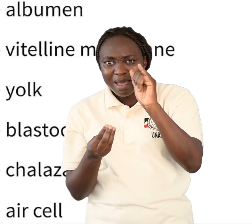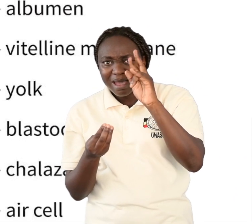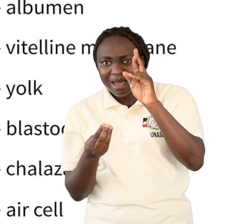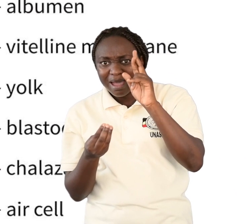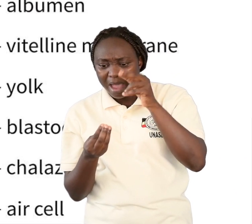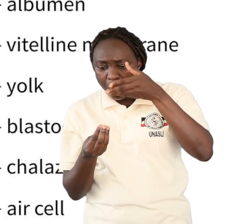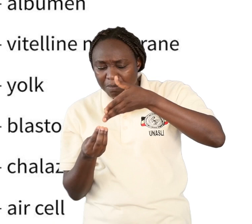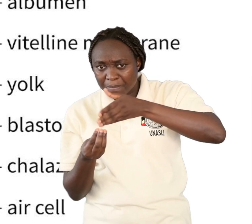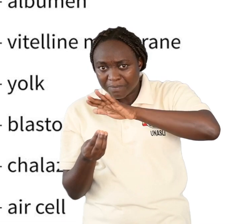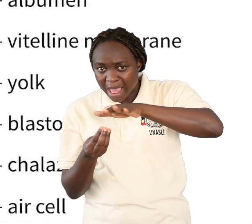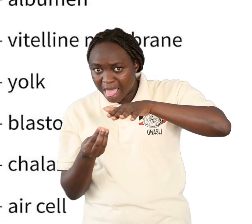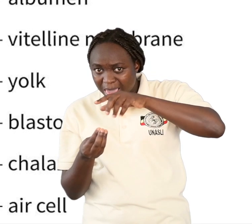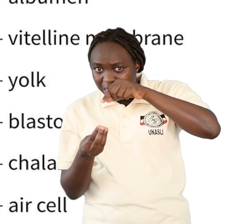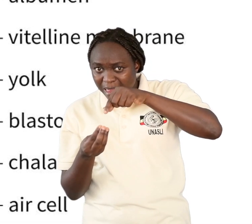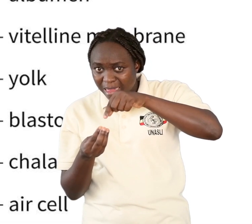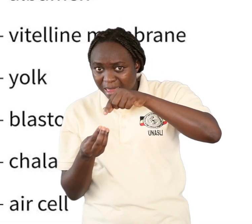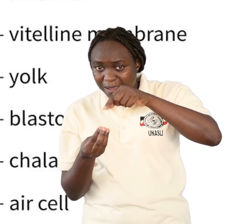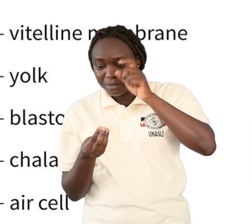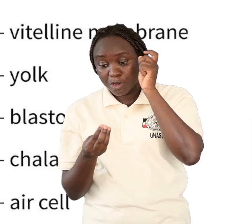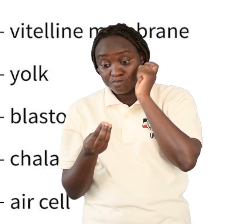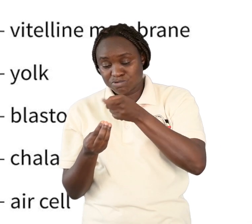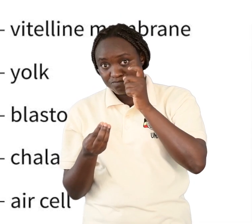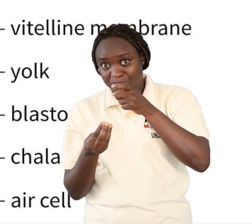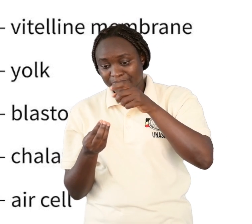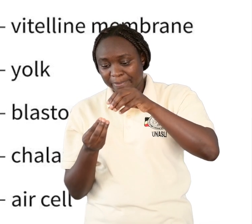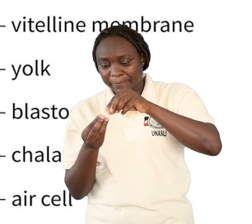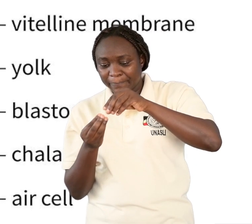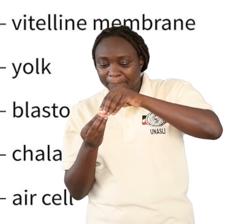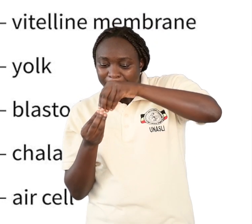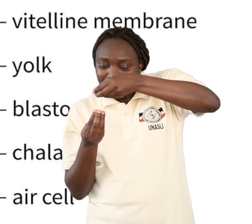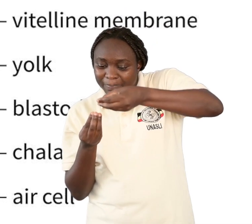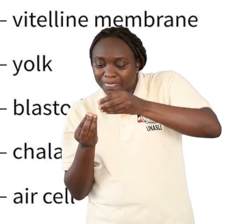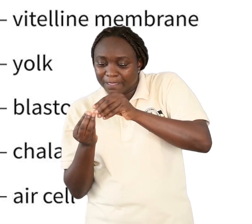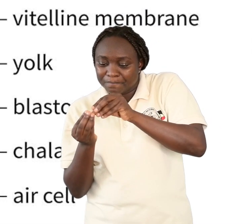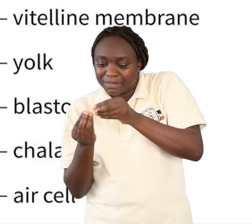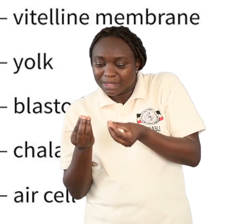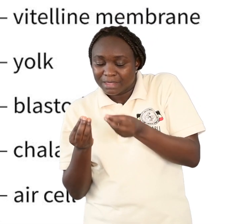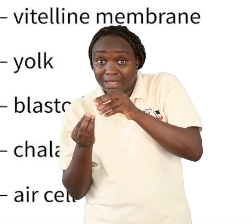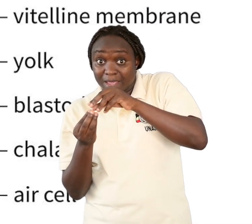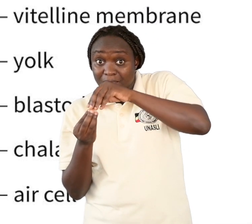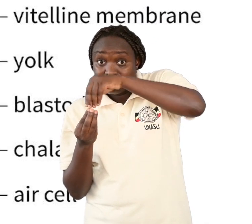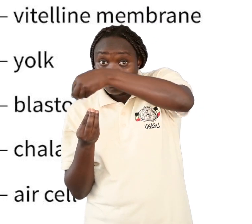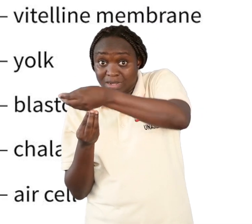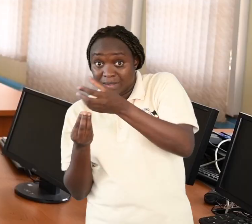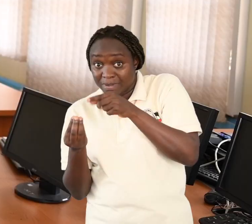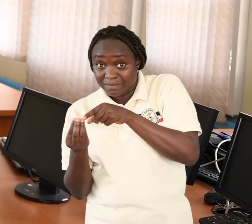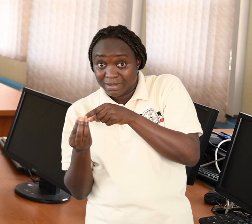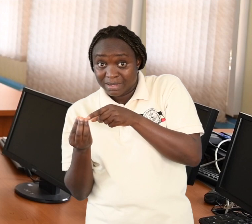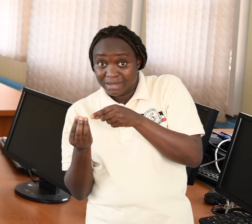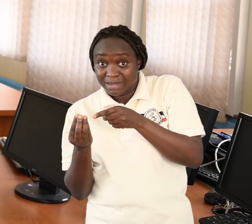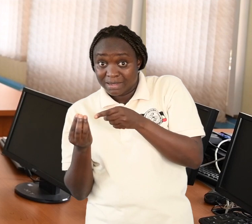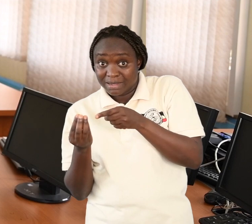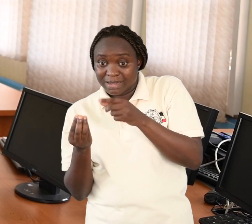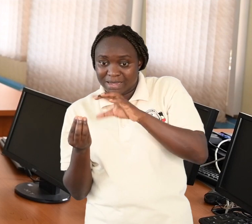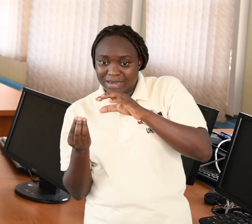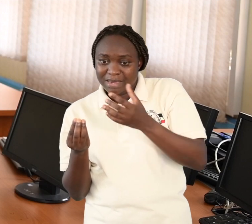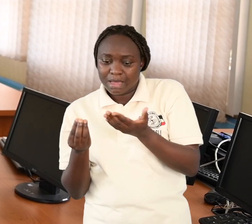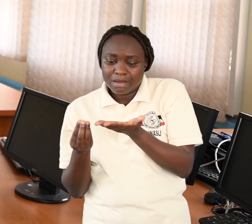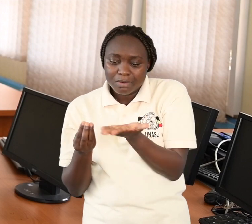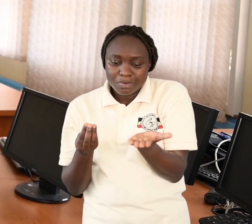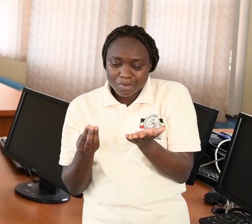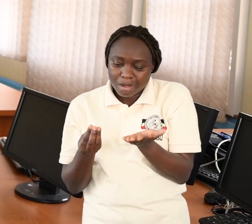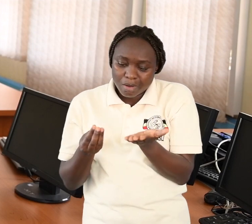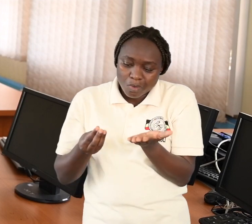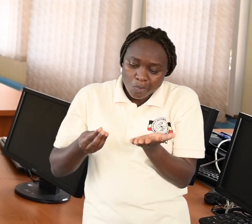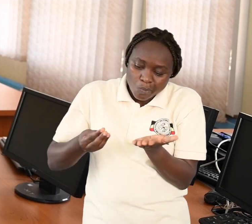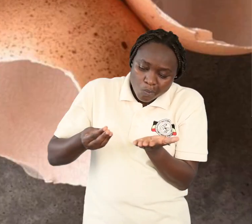primary school? Good. Crack the egg open and carefully drop the contents of